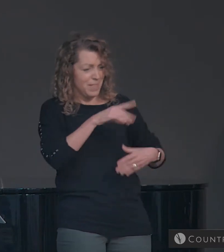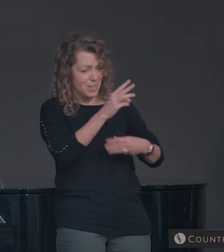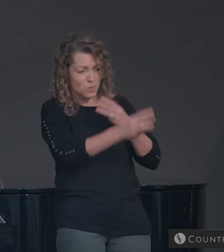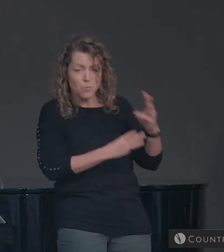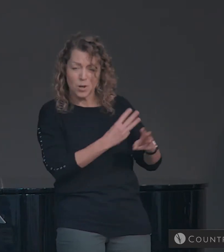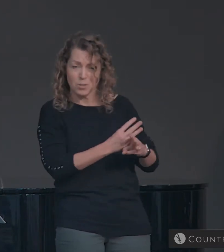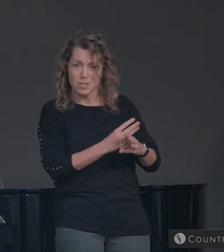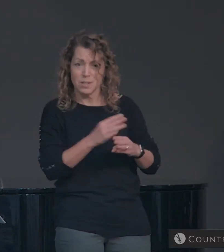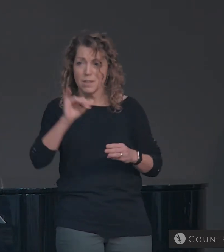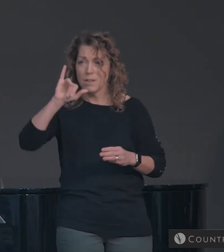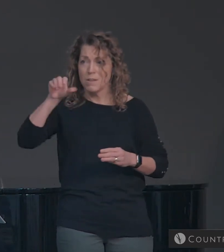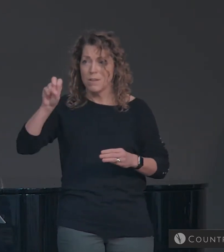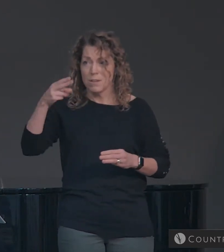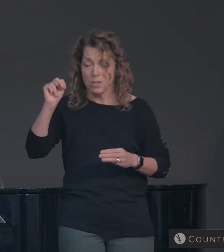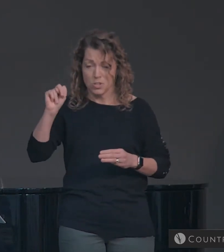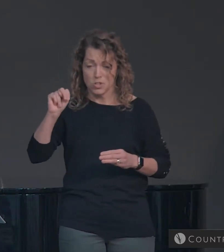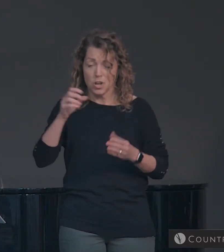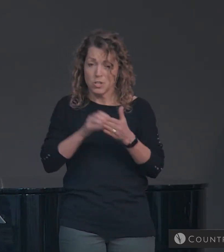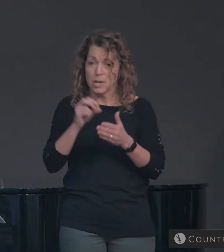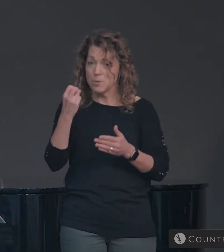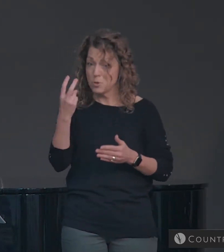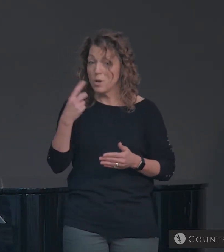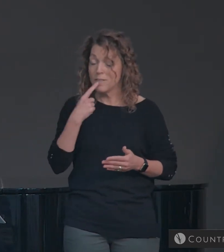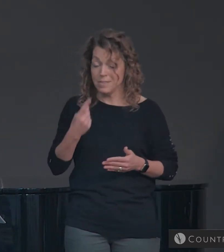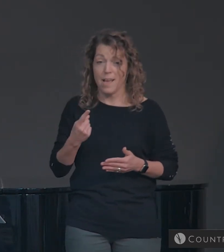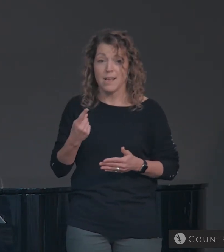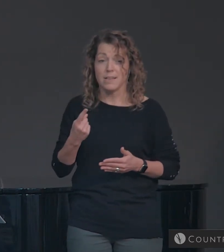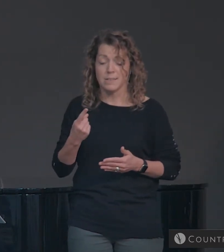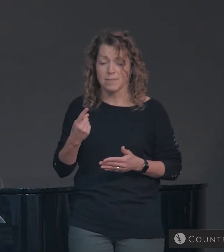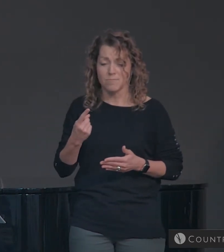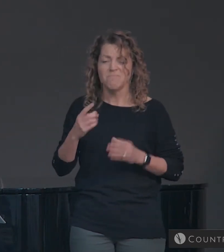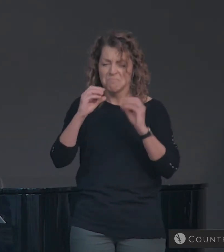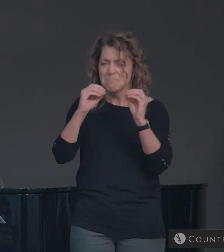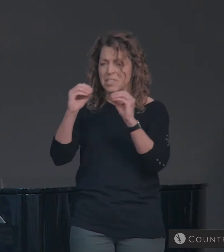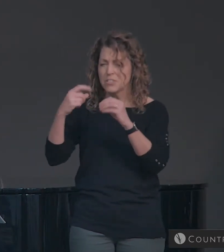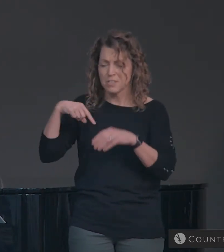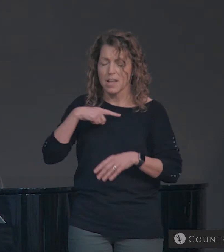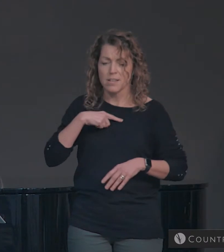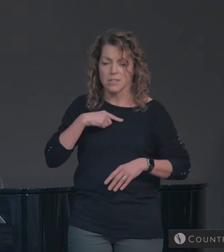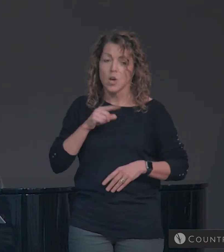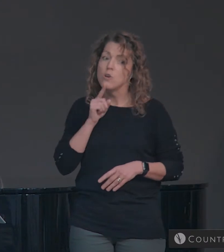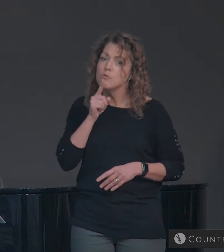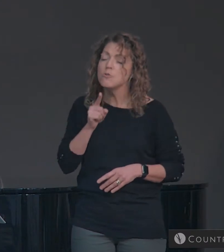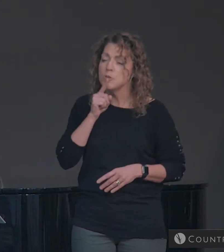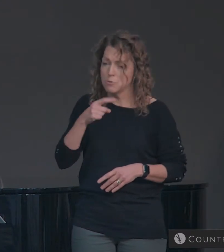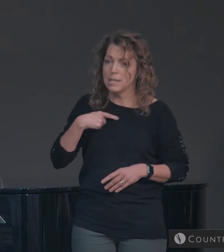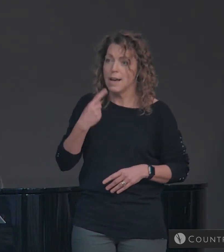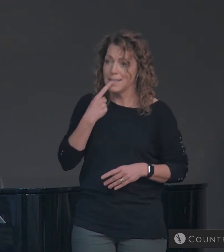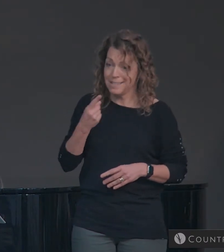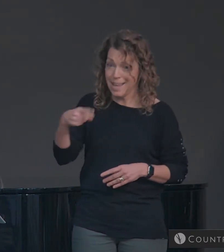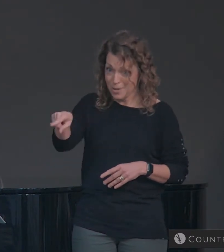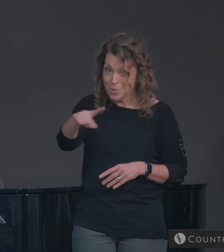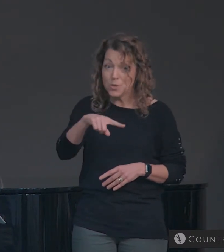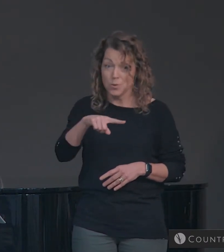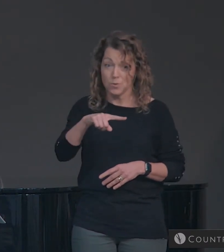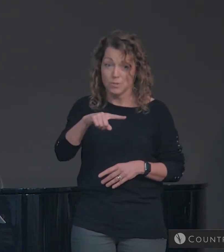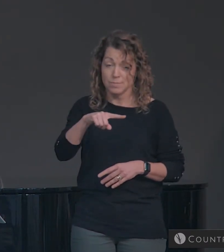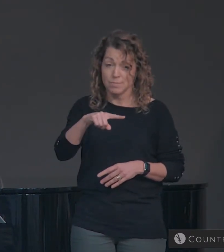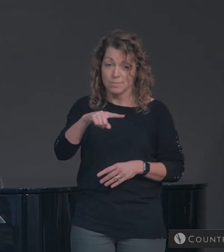John chapter 12, verses 24 and 25 instructs us. Truly, truly, I say to you,